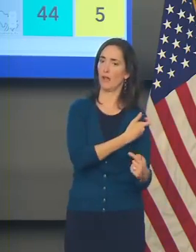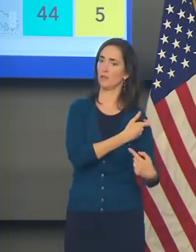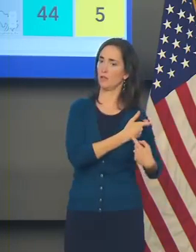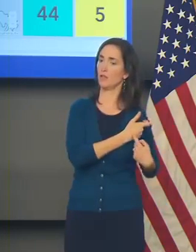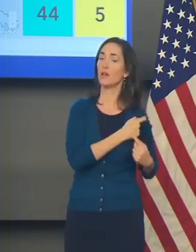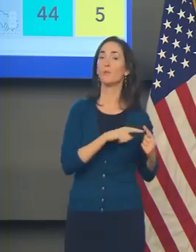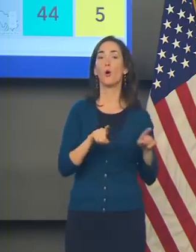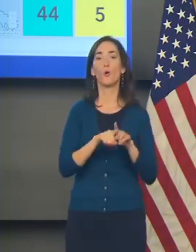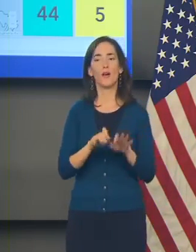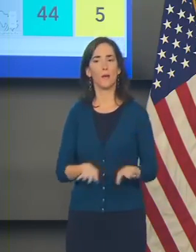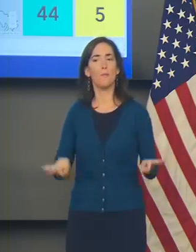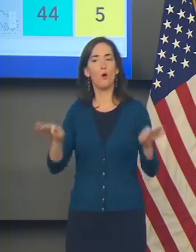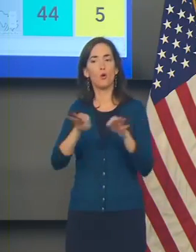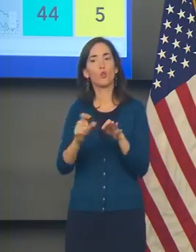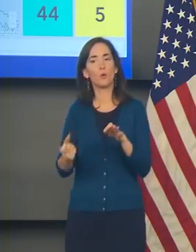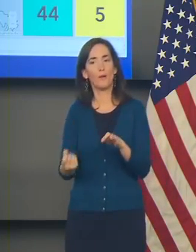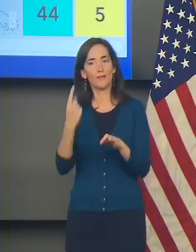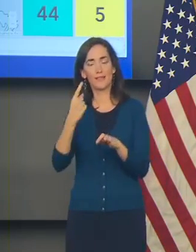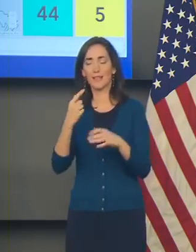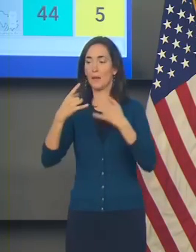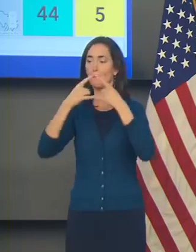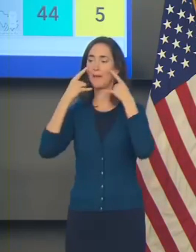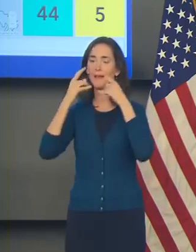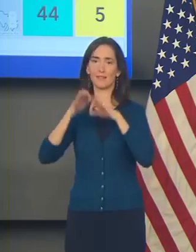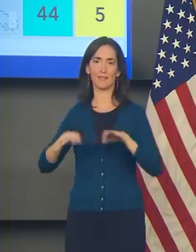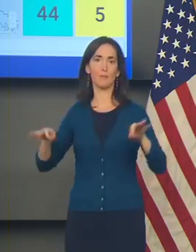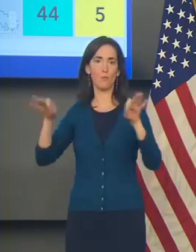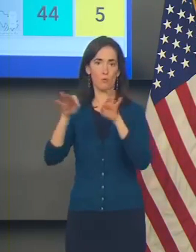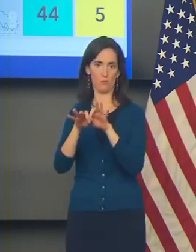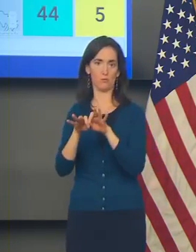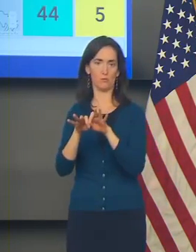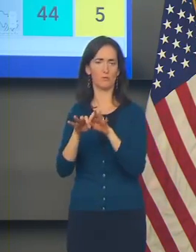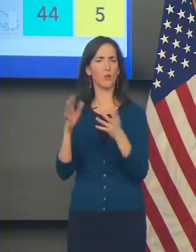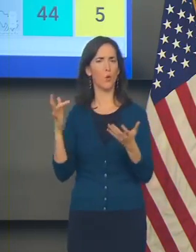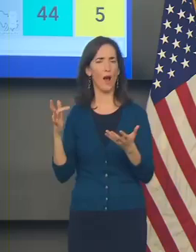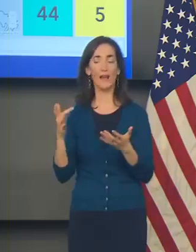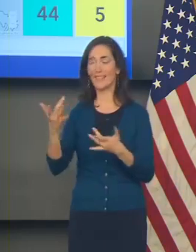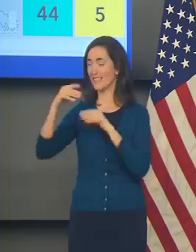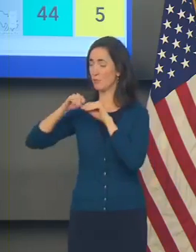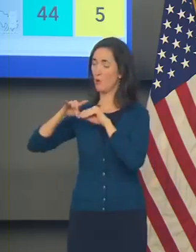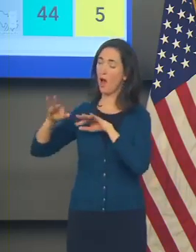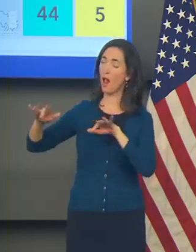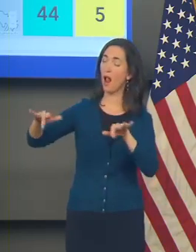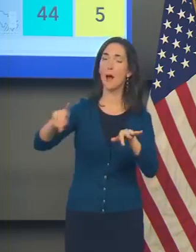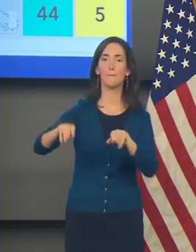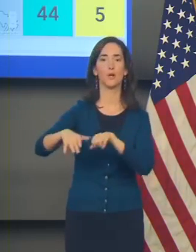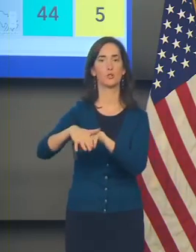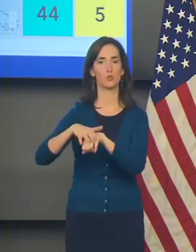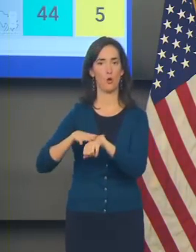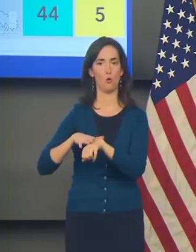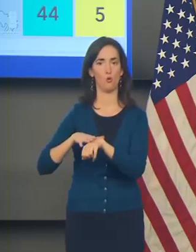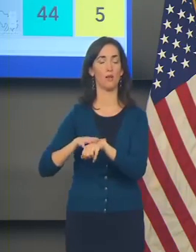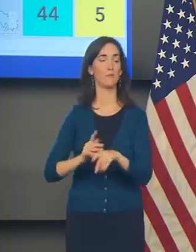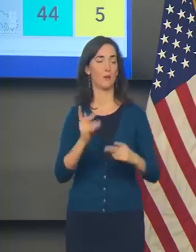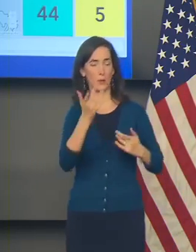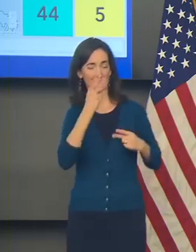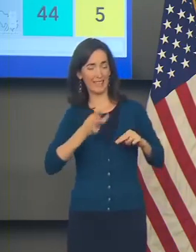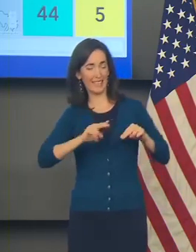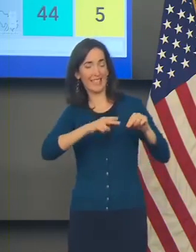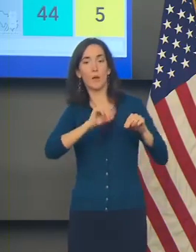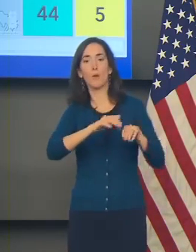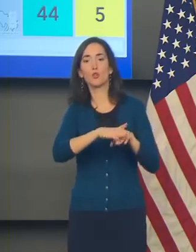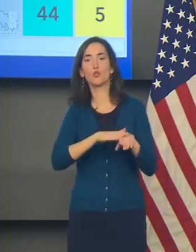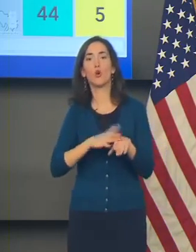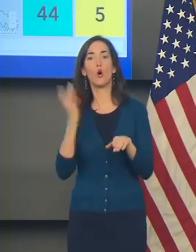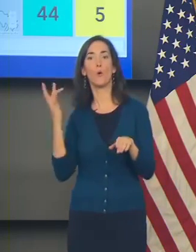We have to slow transmission and case growth. We have to give our hospitals a break. And